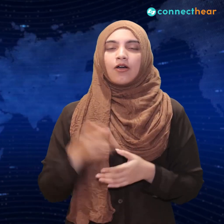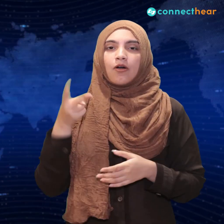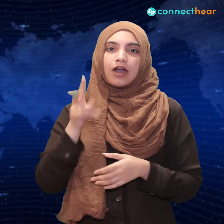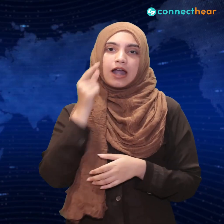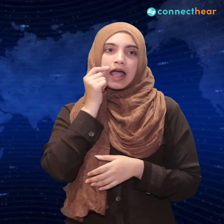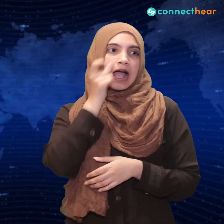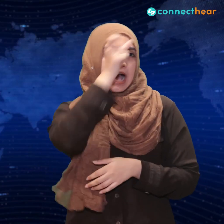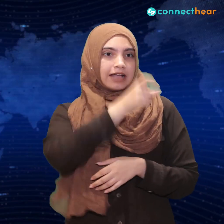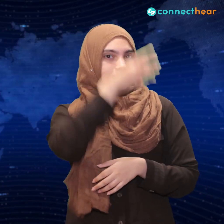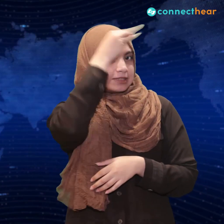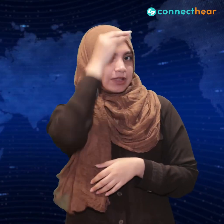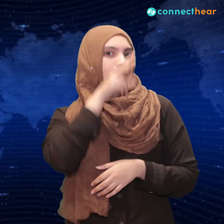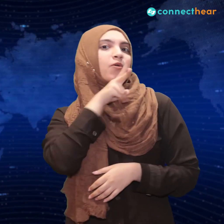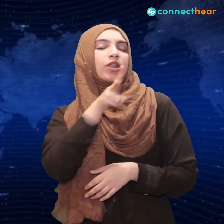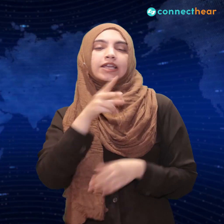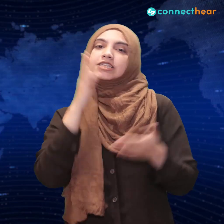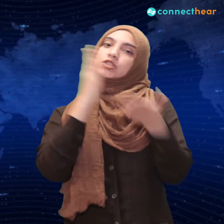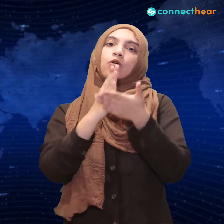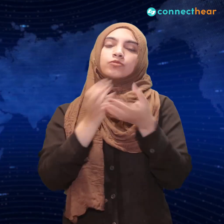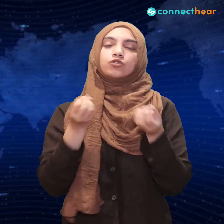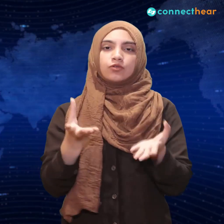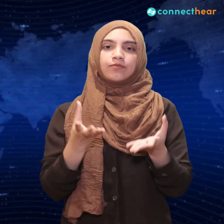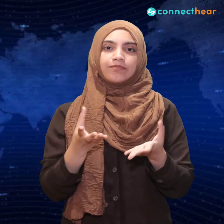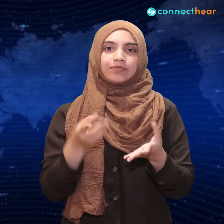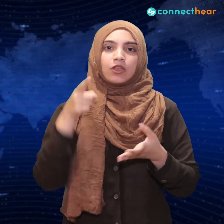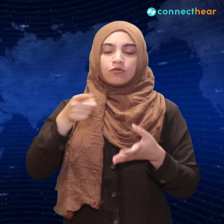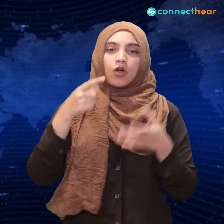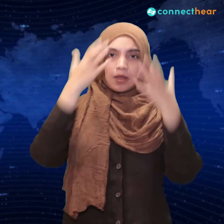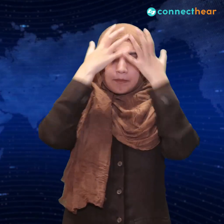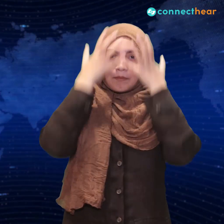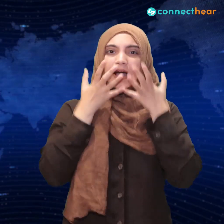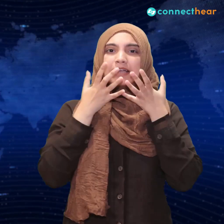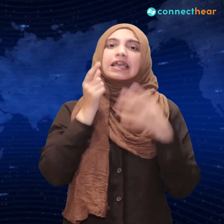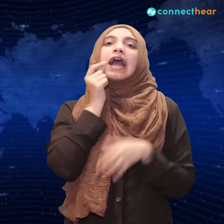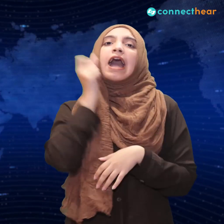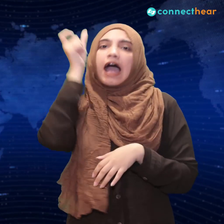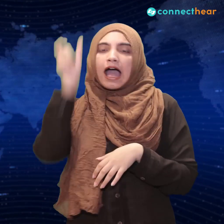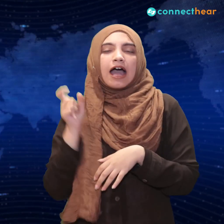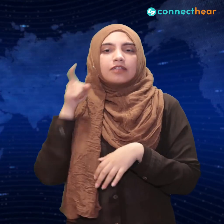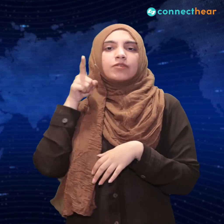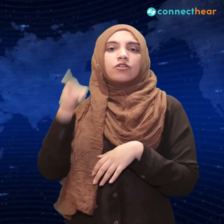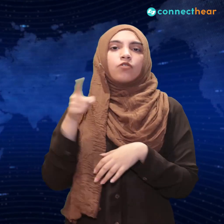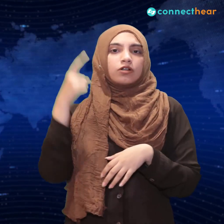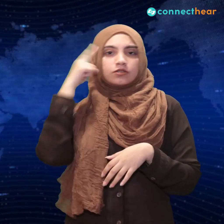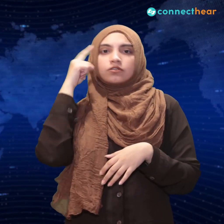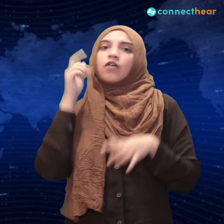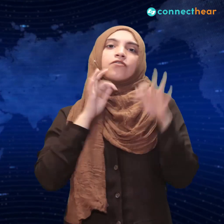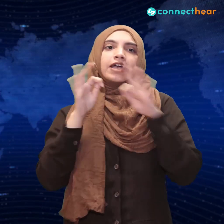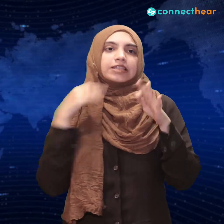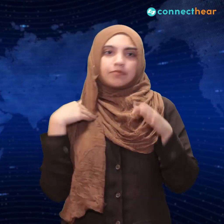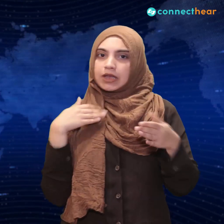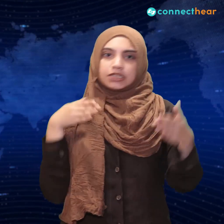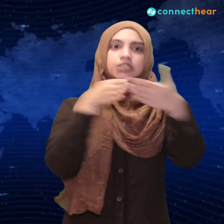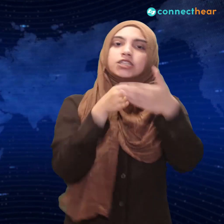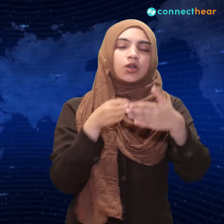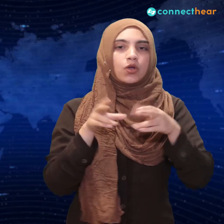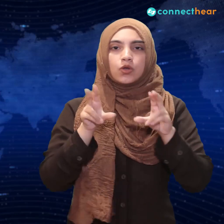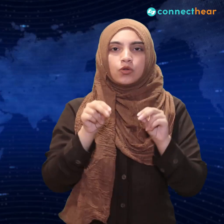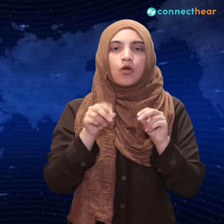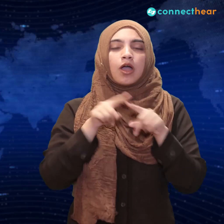Isn't it weird that the masked gunman who stood outside for so long and decided to not interfere until the old man asked